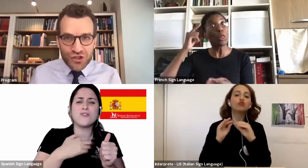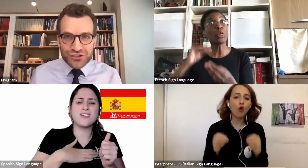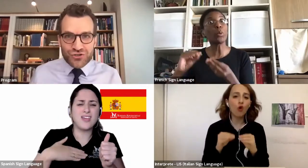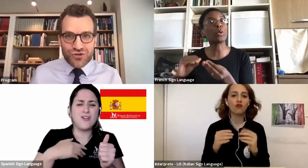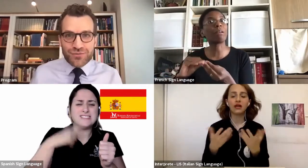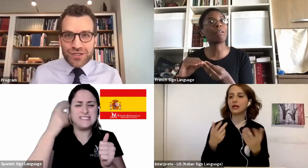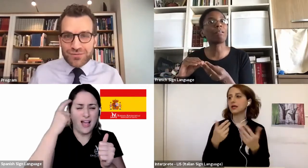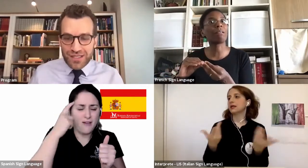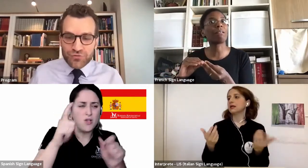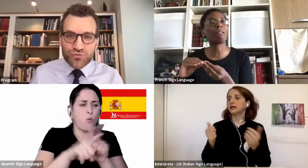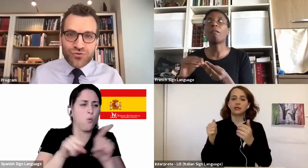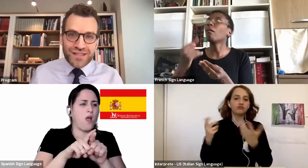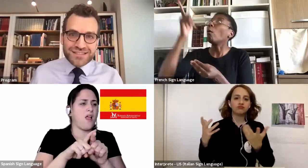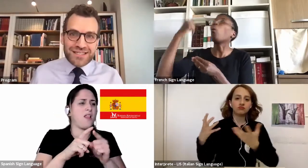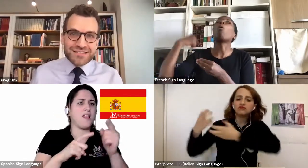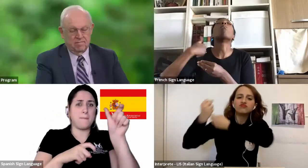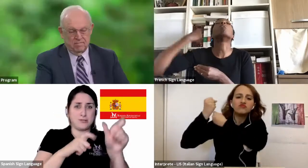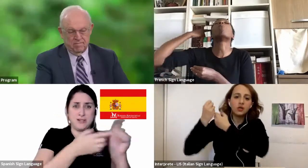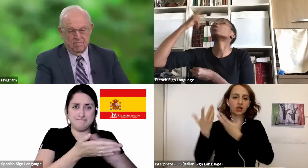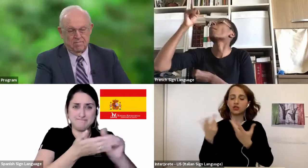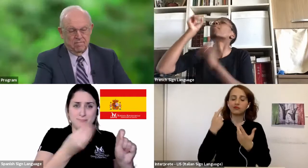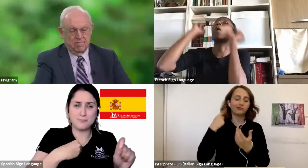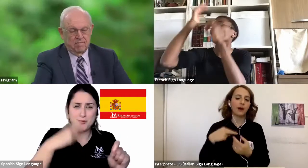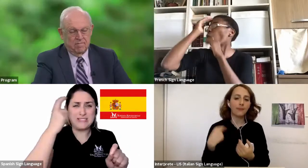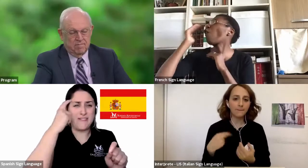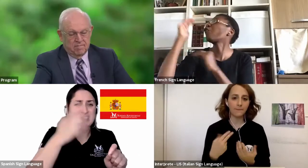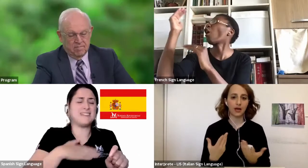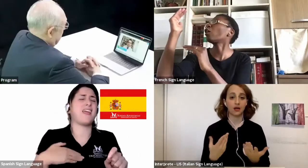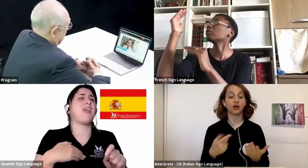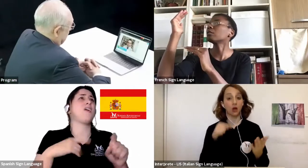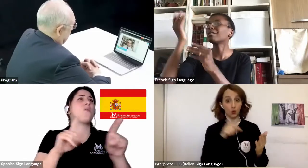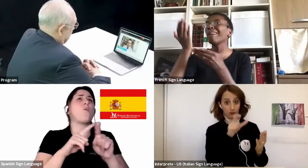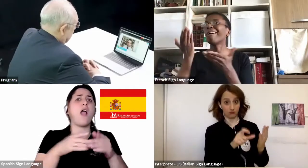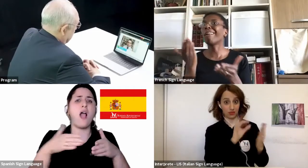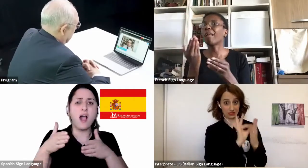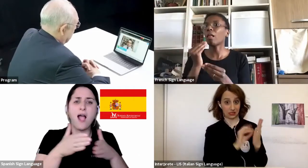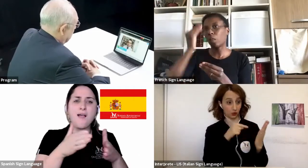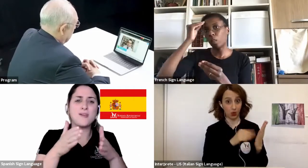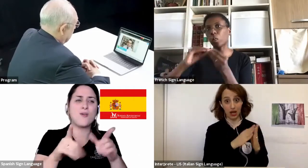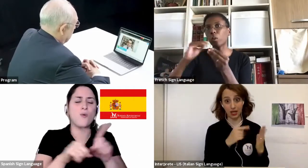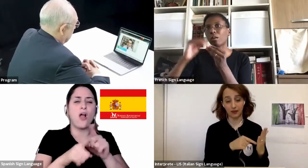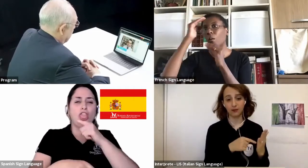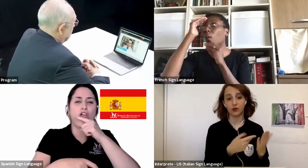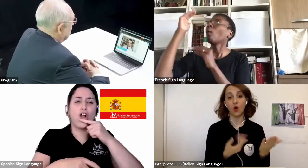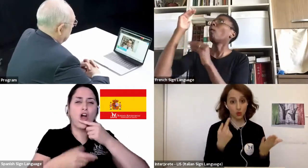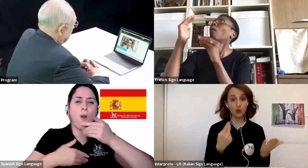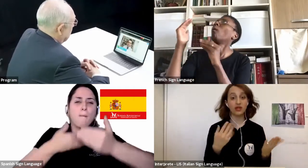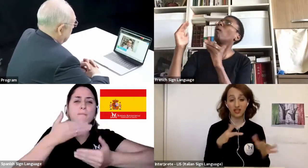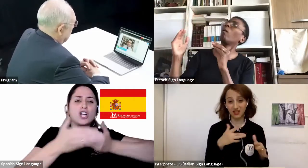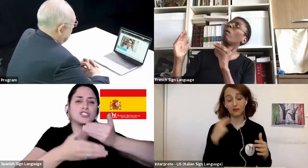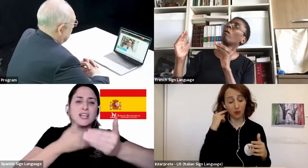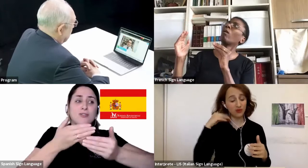honest journey where he wrote these things down, he expressed it, he talked with God, he raged about these things